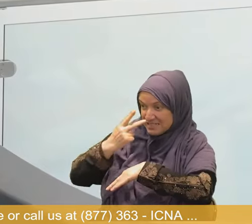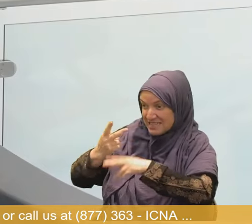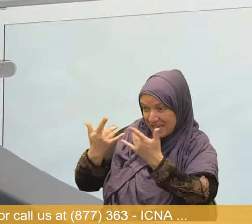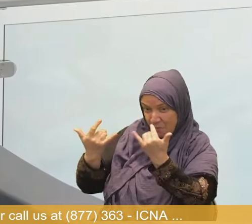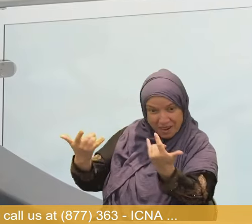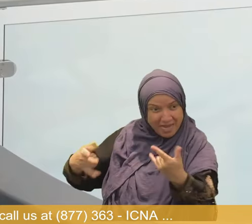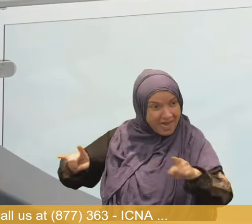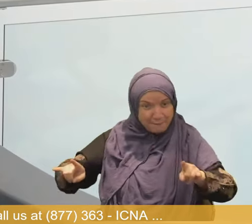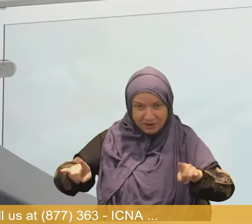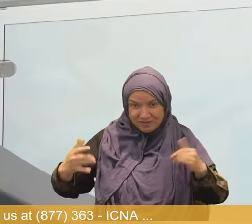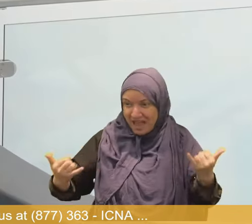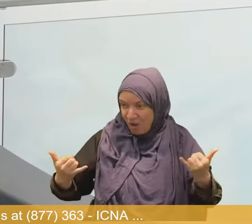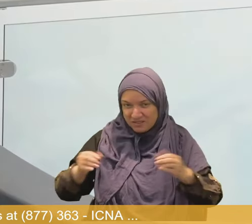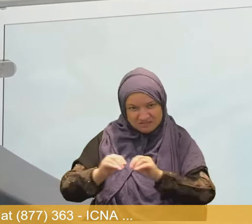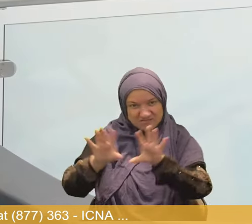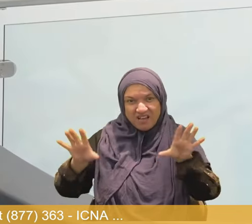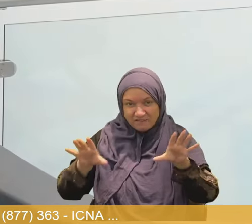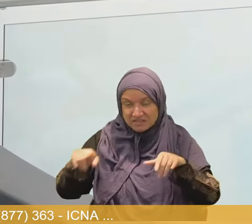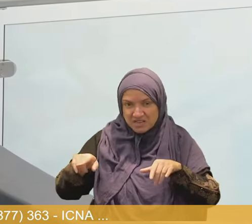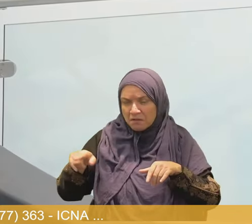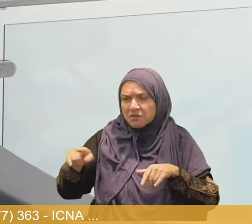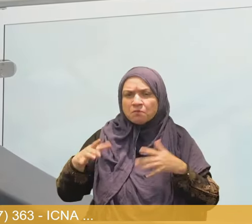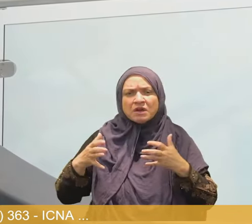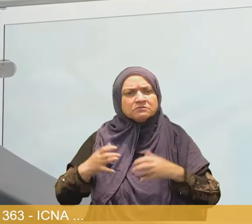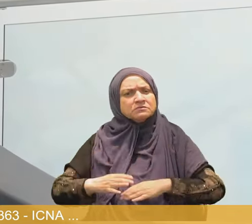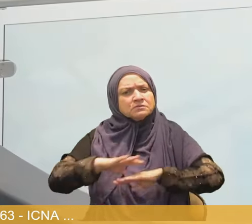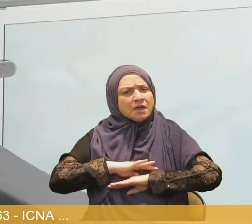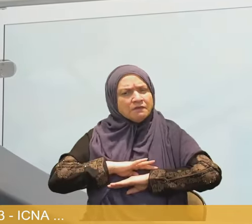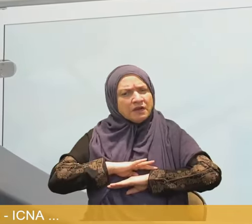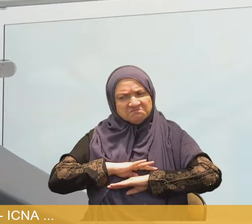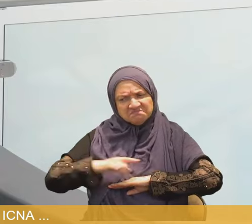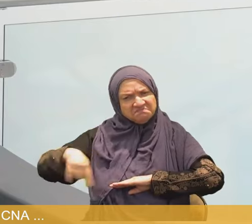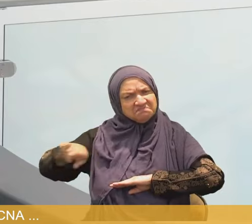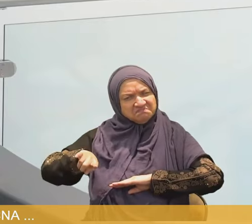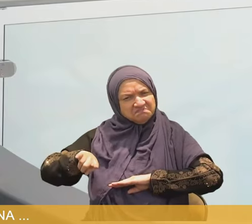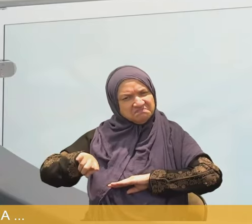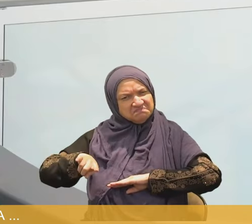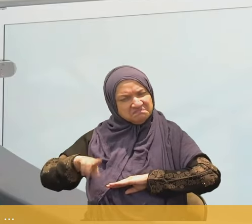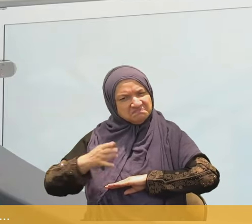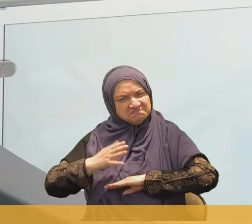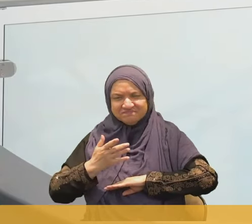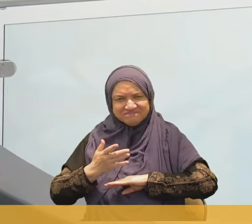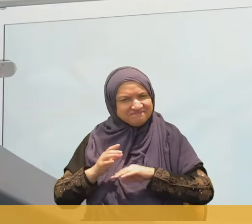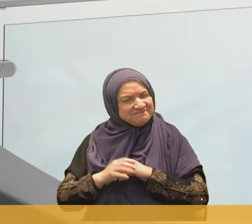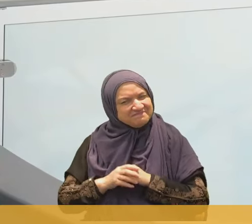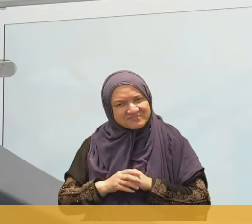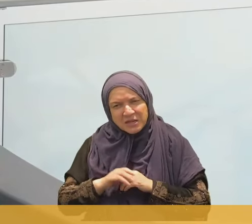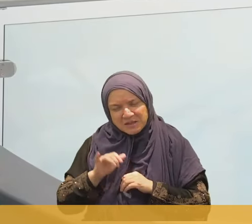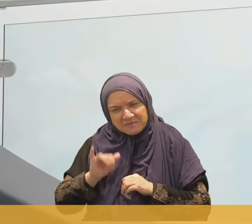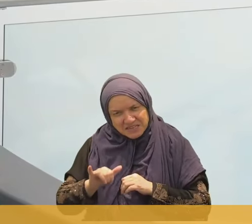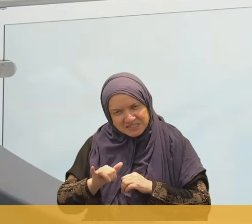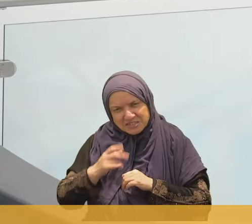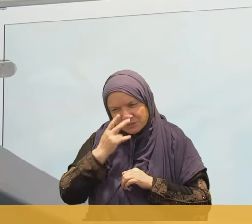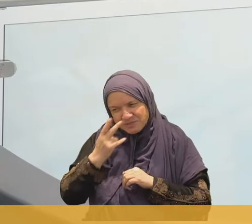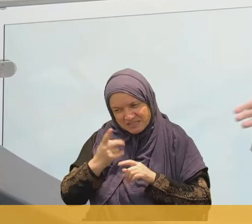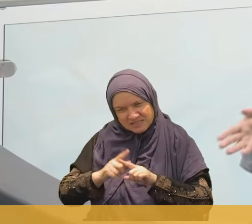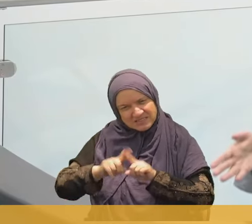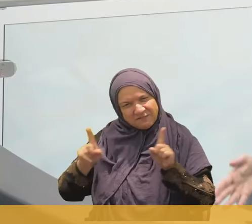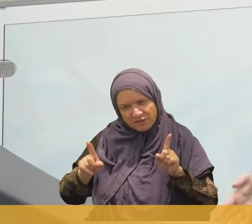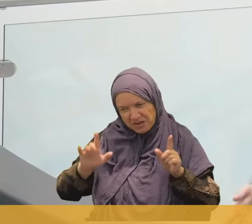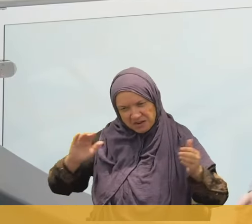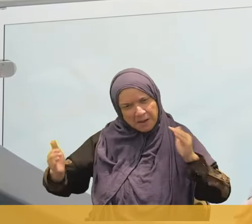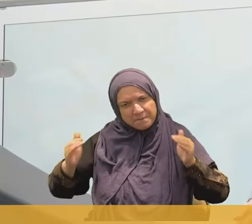itself. These are three major differences between the modern Western human being